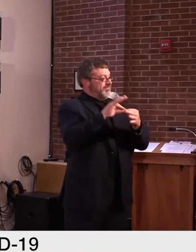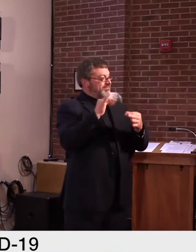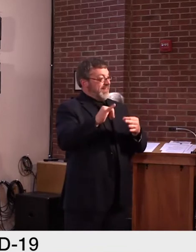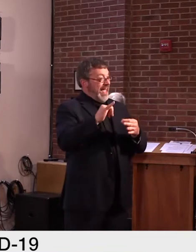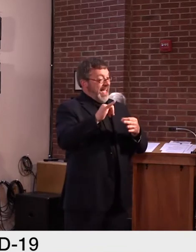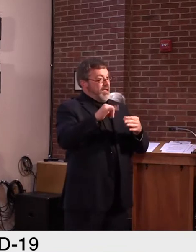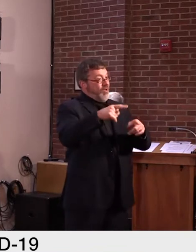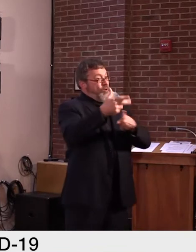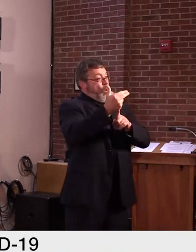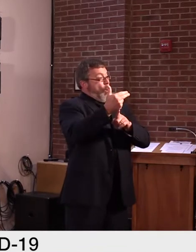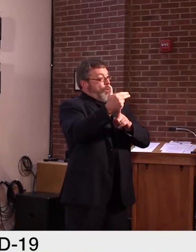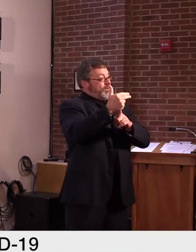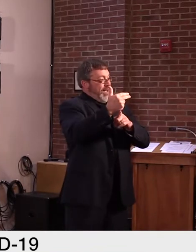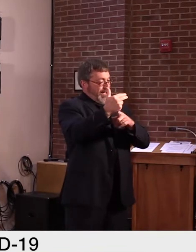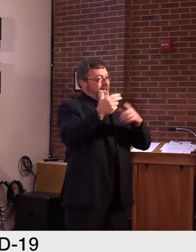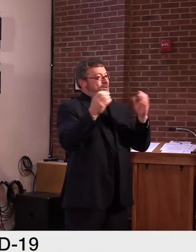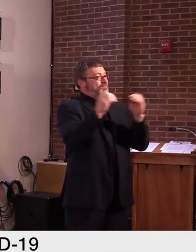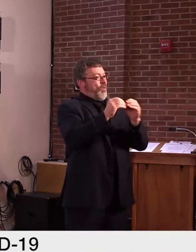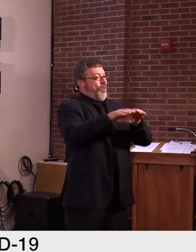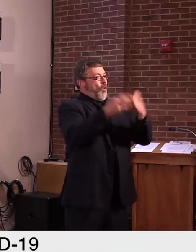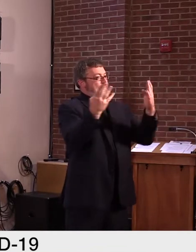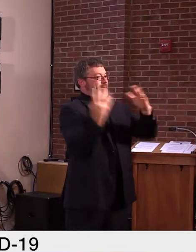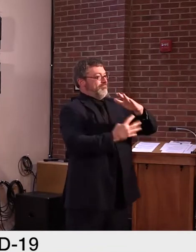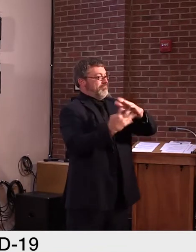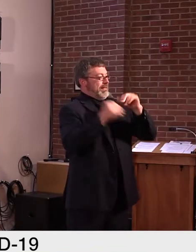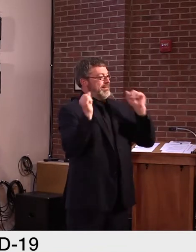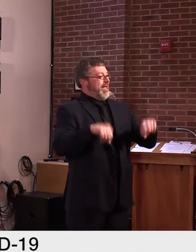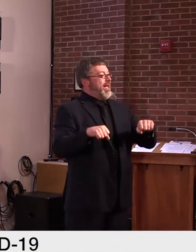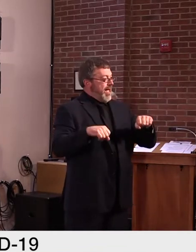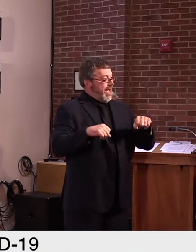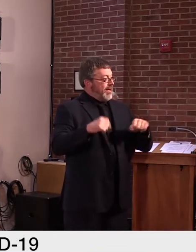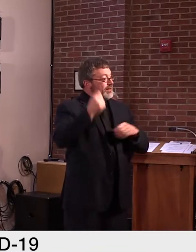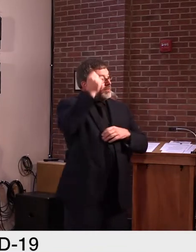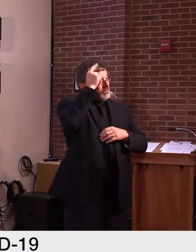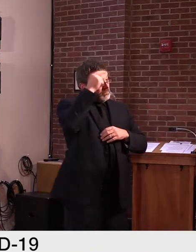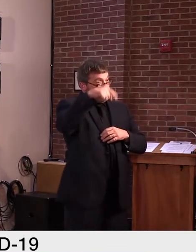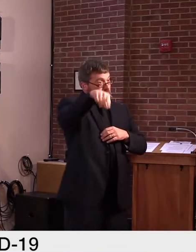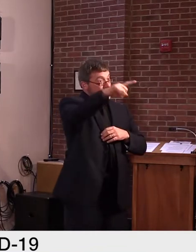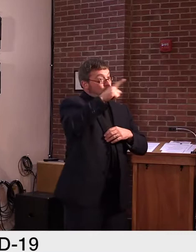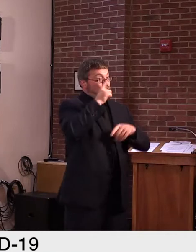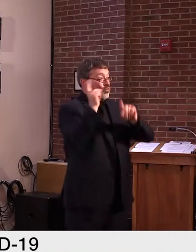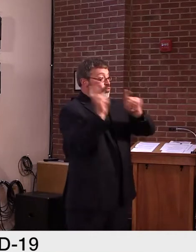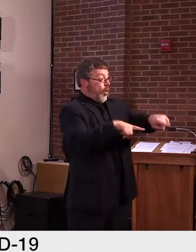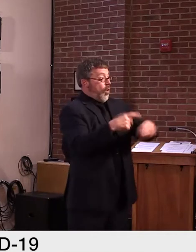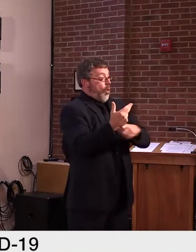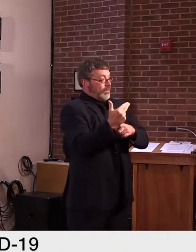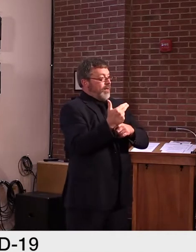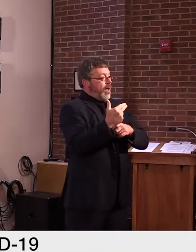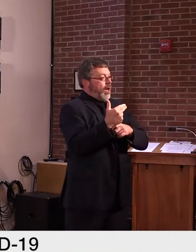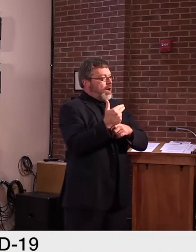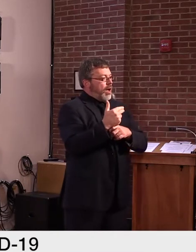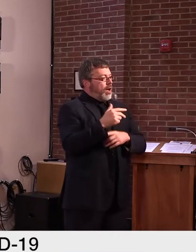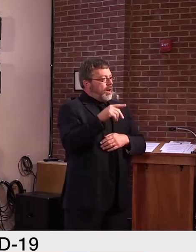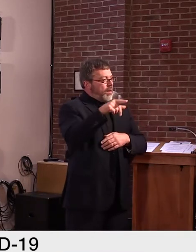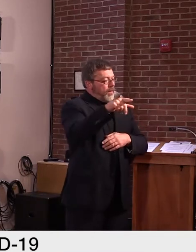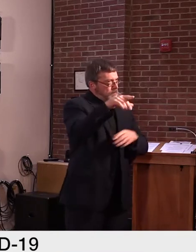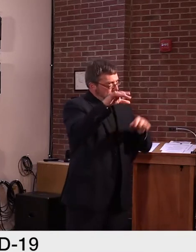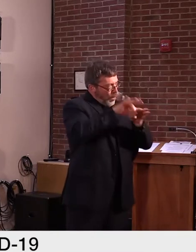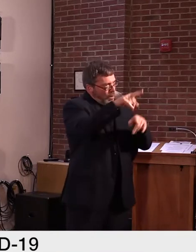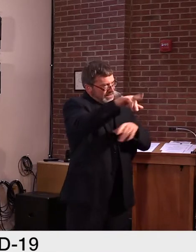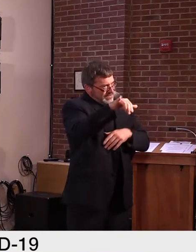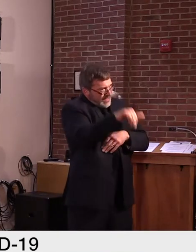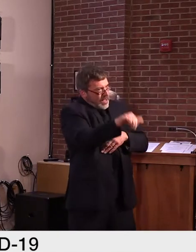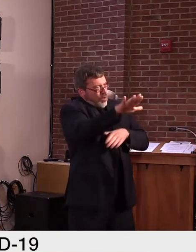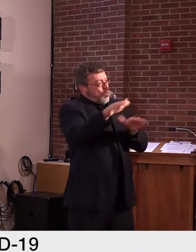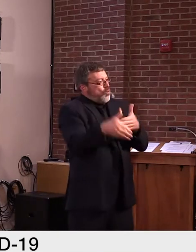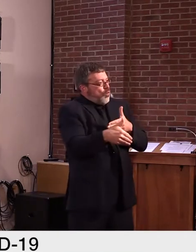expansion. People staying in these facilities are safely limited to their own space, just like they would